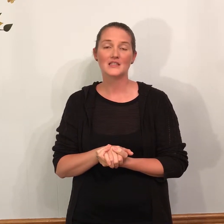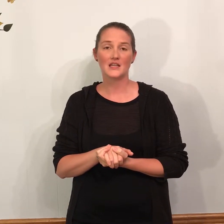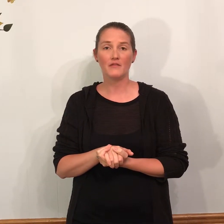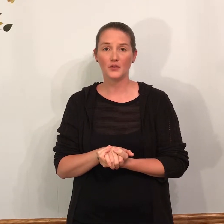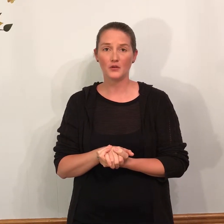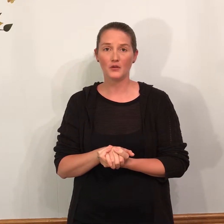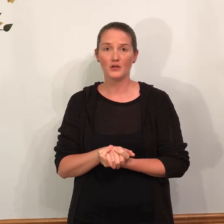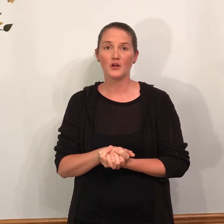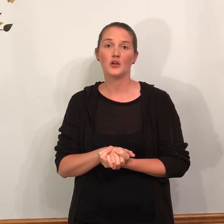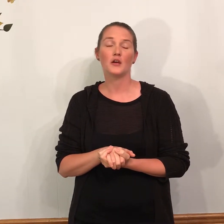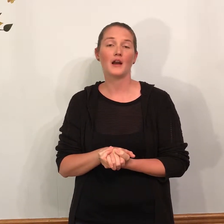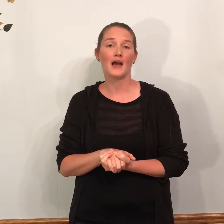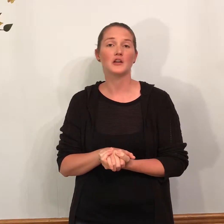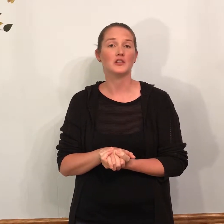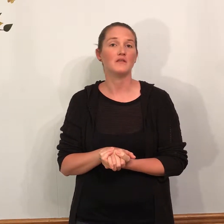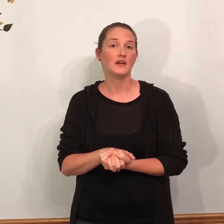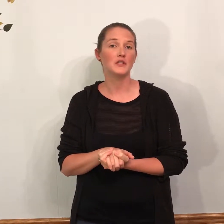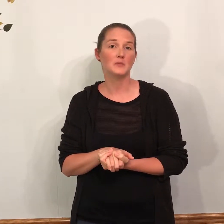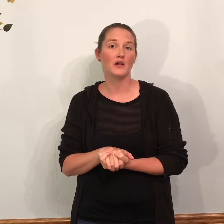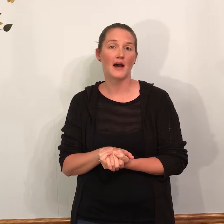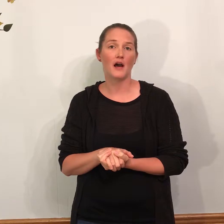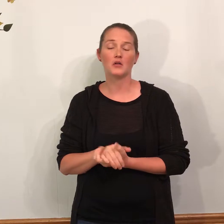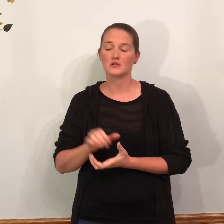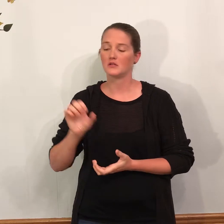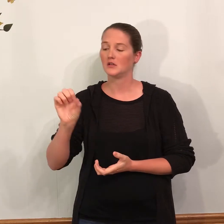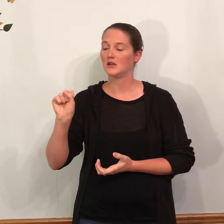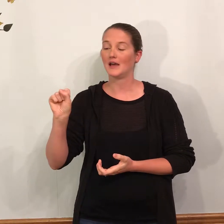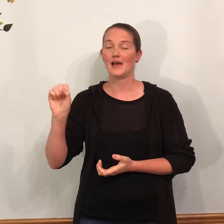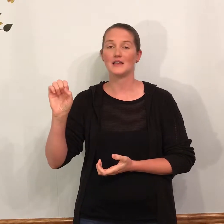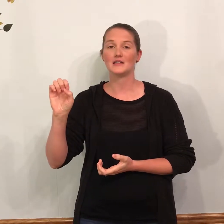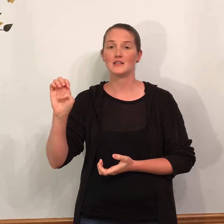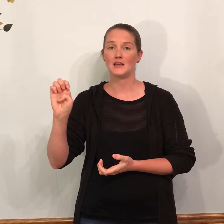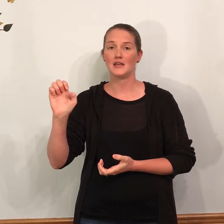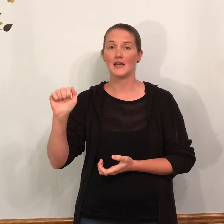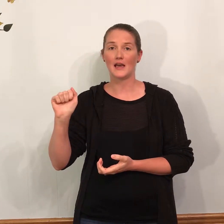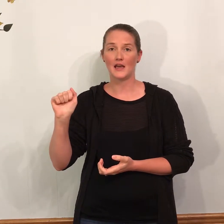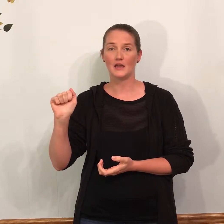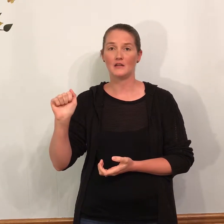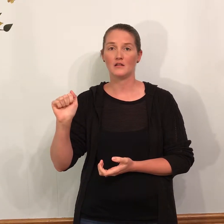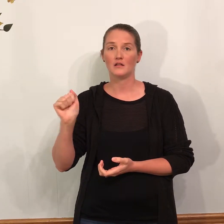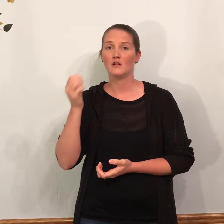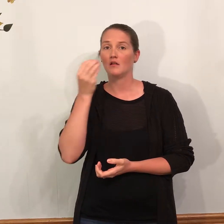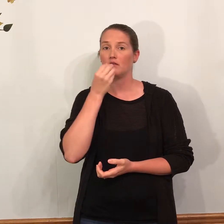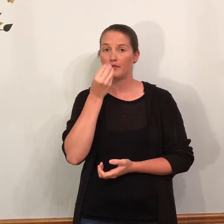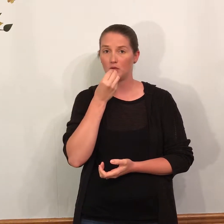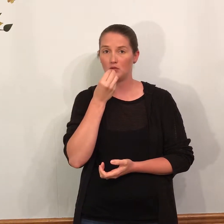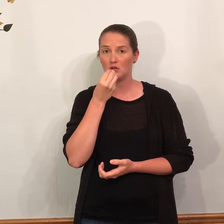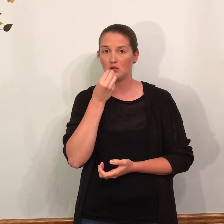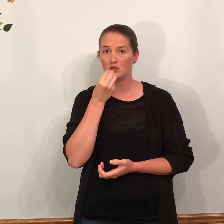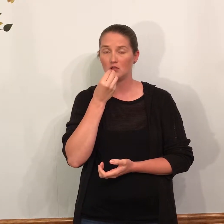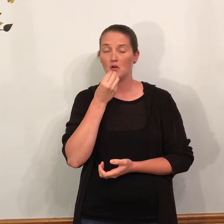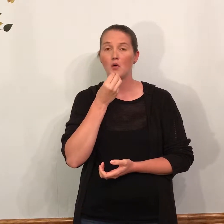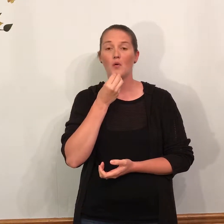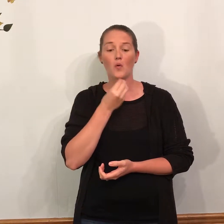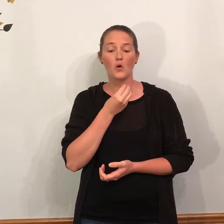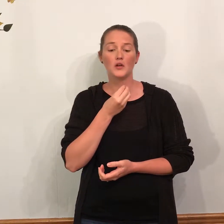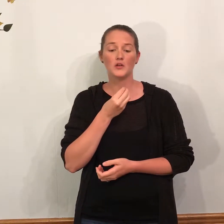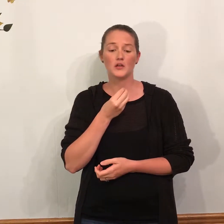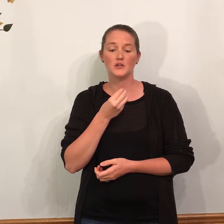Seafood. You're going to actually fingerspell out. S-E-A. Food. Or you could